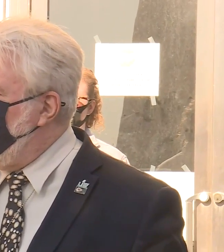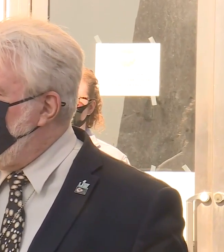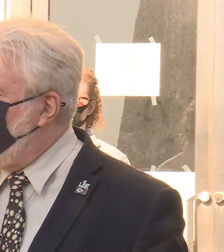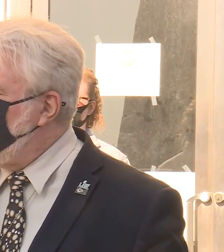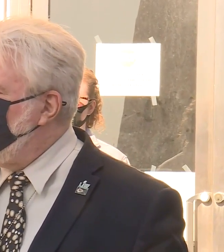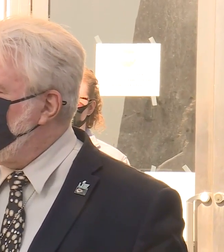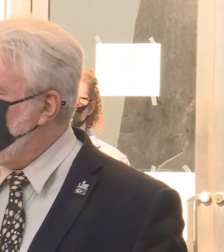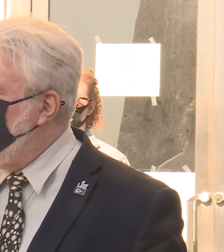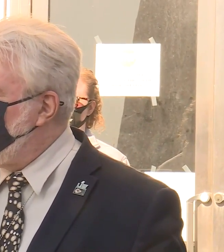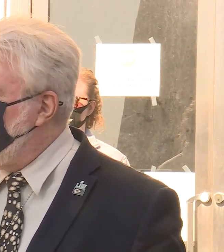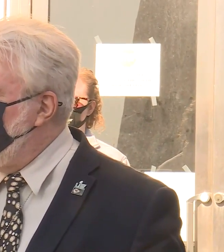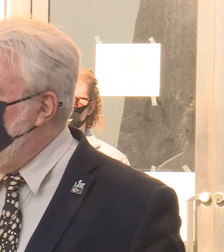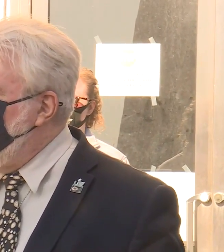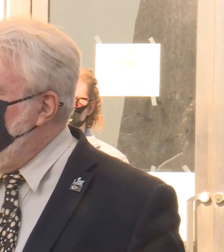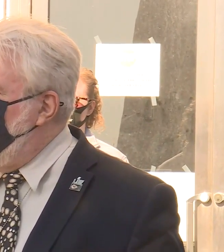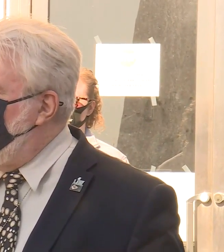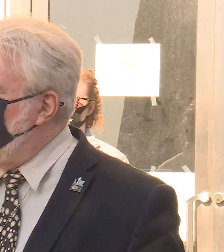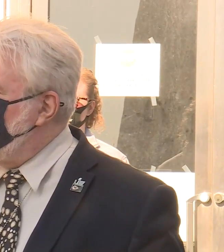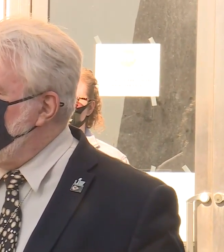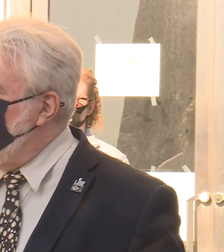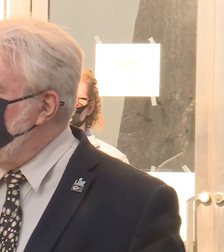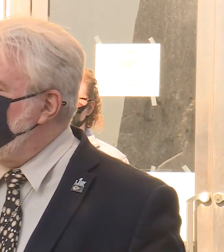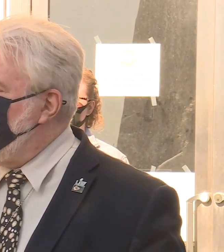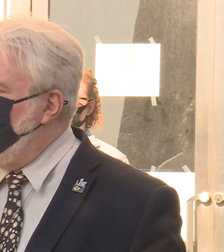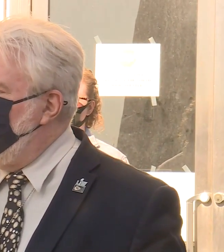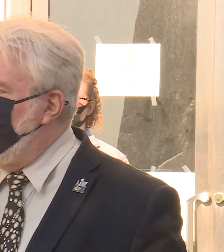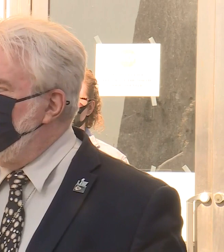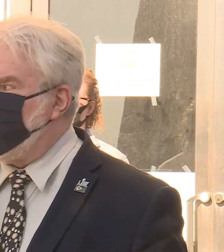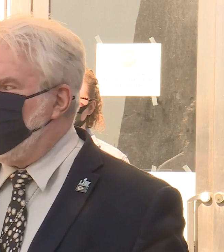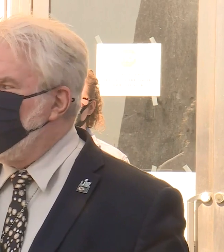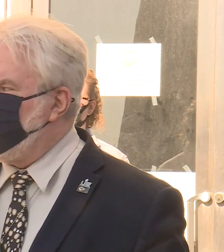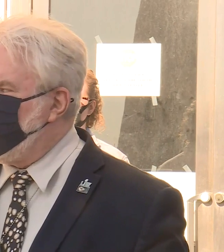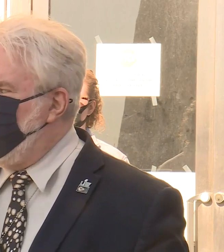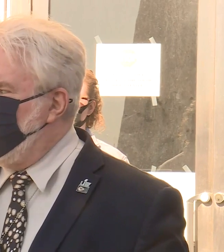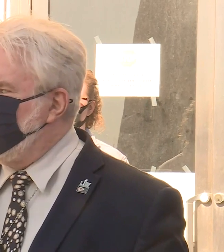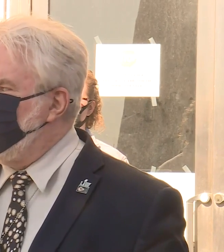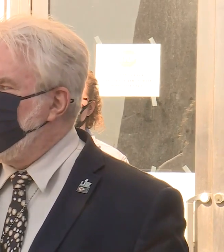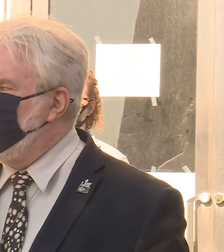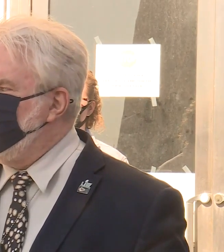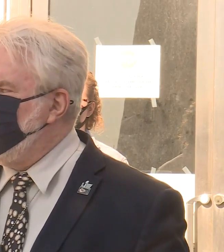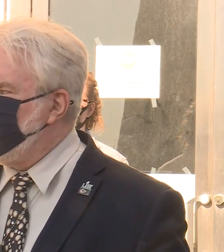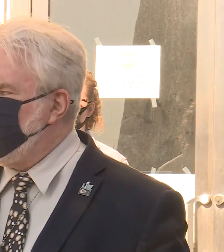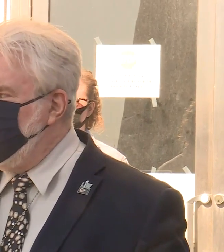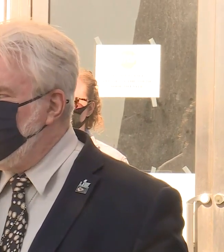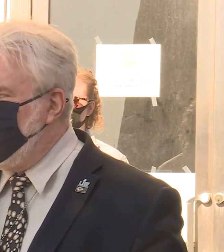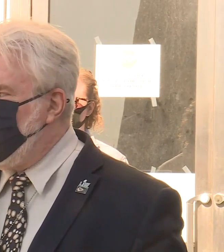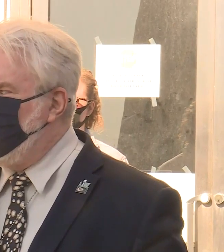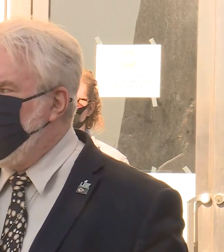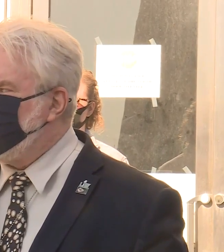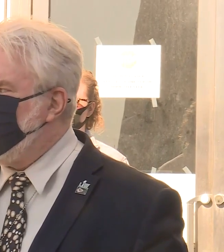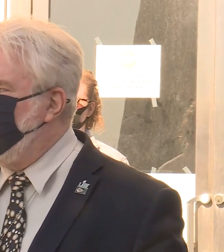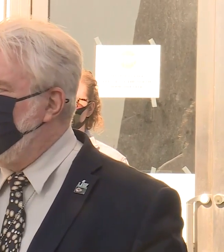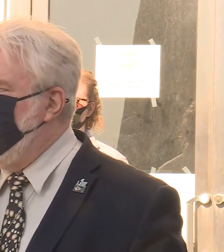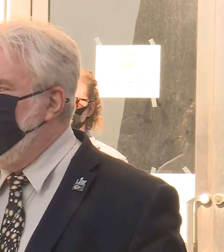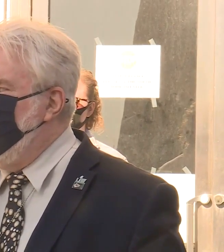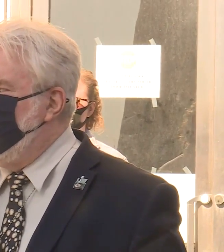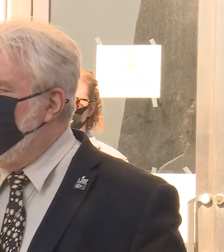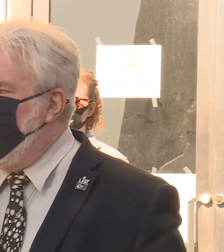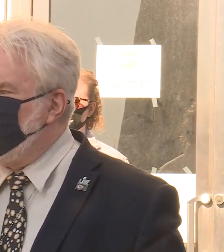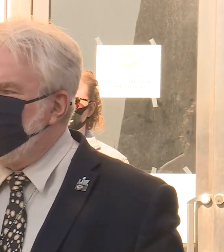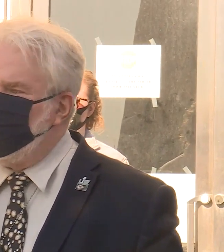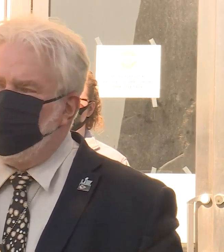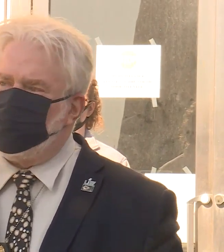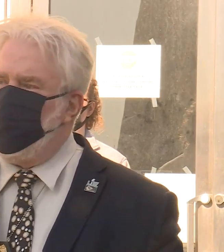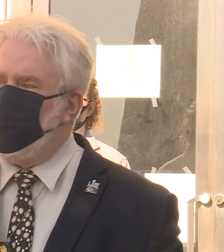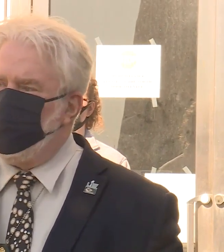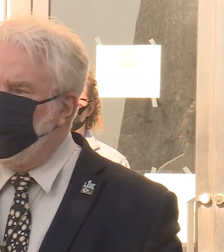to figure out how to do it safely. Obviously, singing is a real challenge because if you're singing without a mask on, the